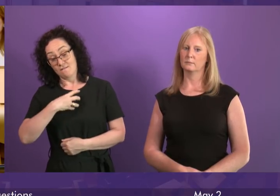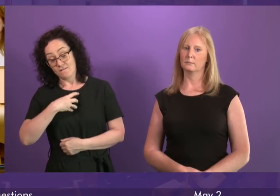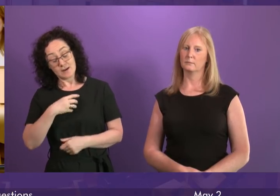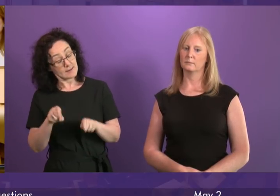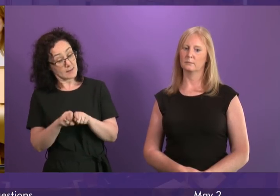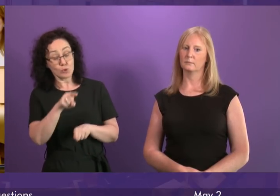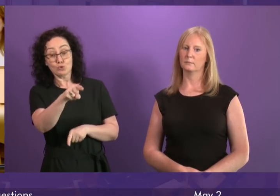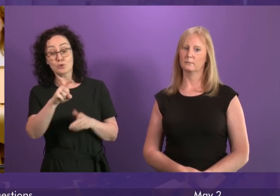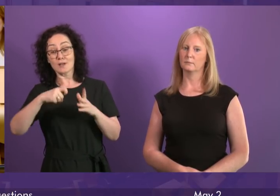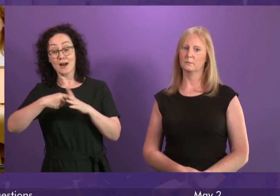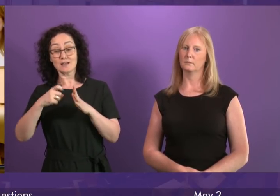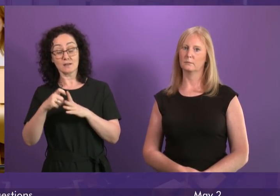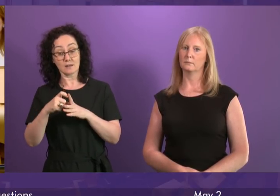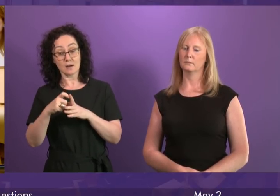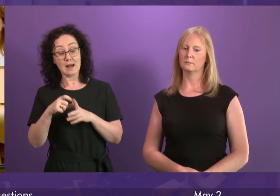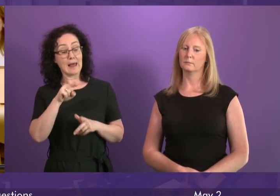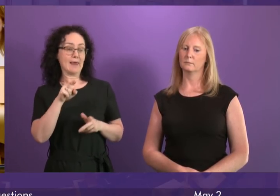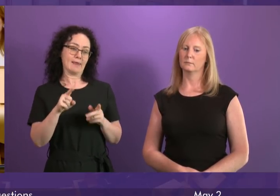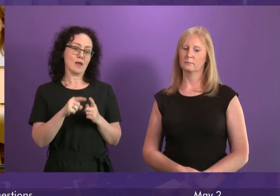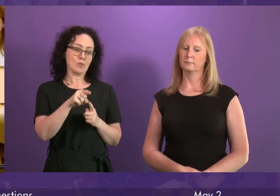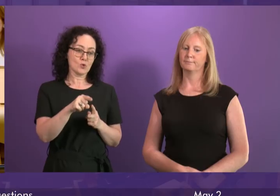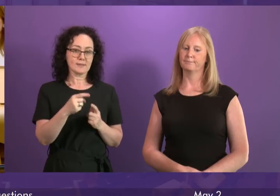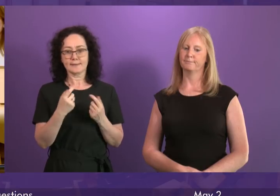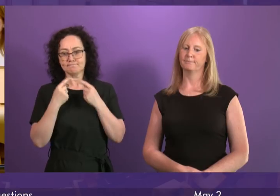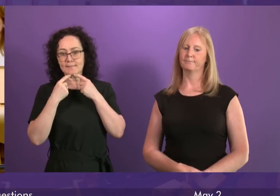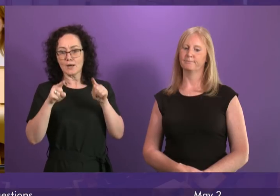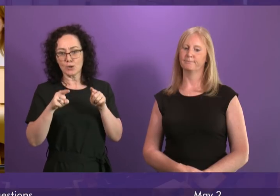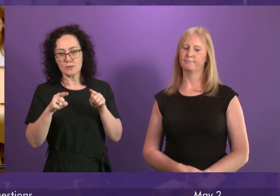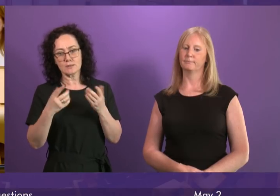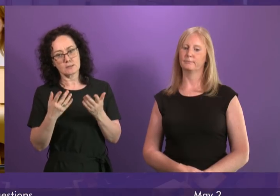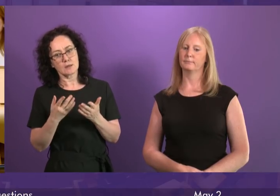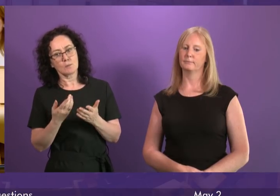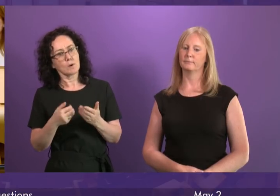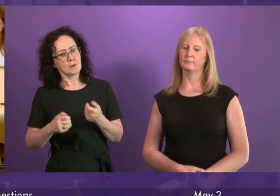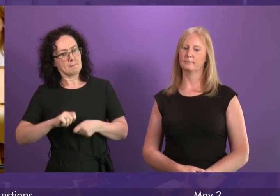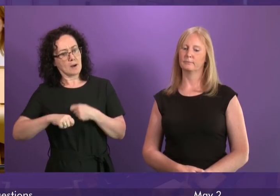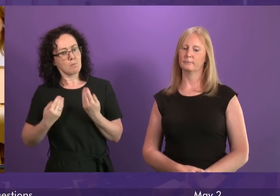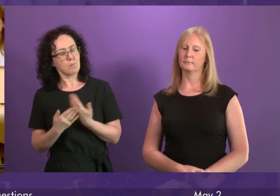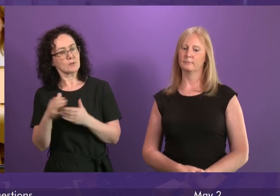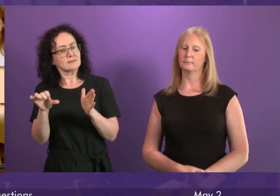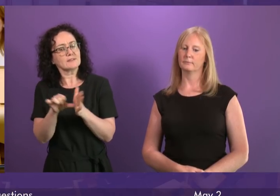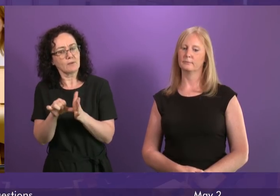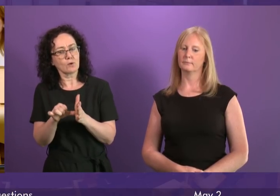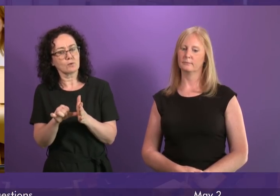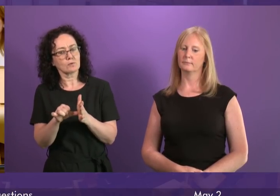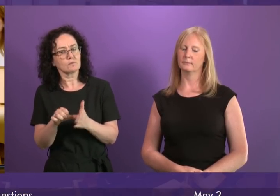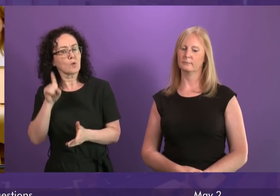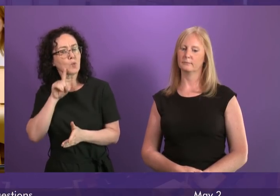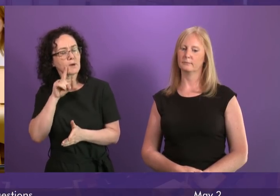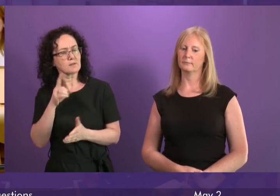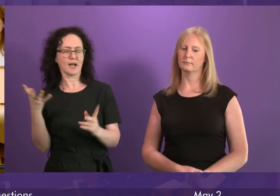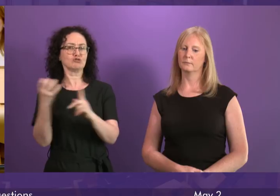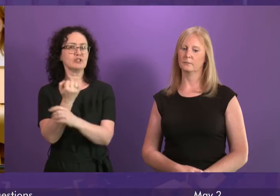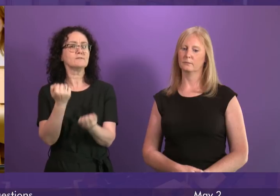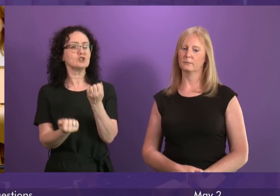that the announcements elsewhere in the UK may make that the case. So we will ensure that that is at the heart of all